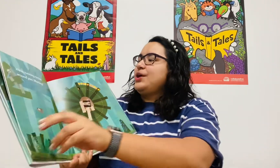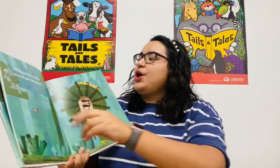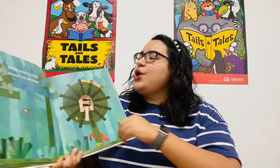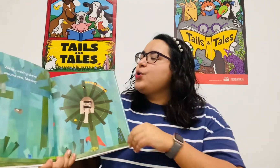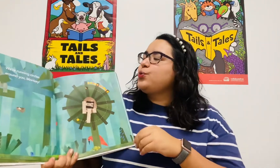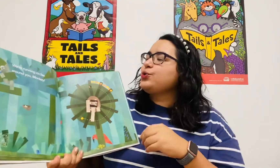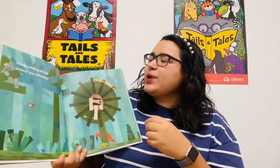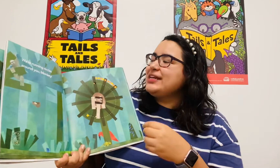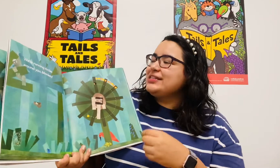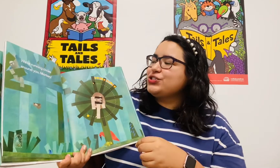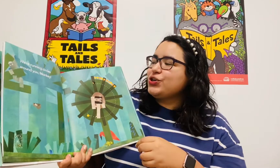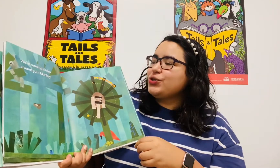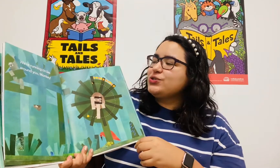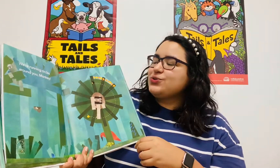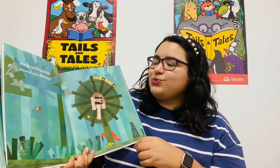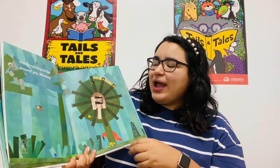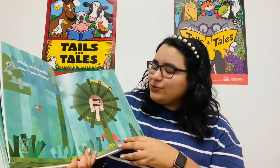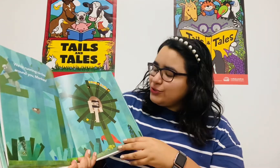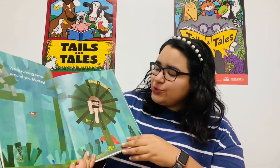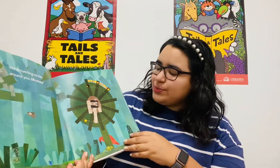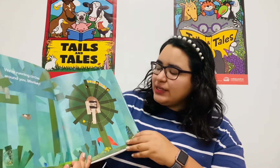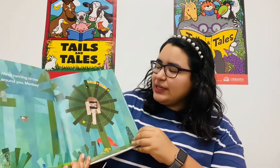Pop! Pop! running circles around you, monkey!